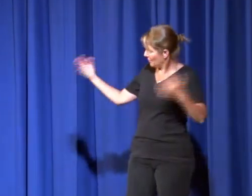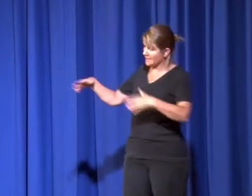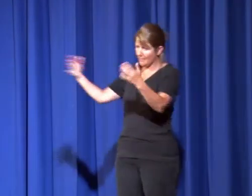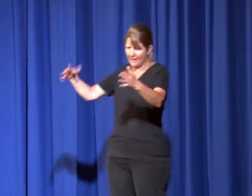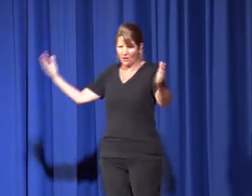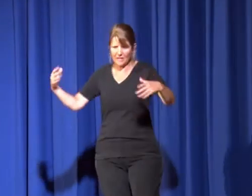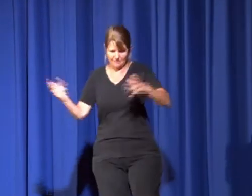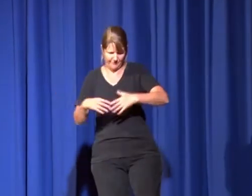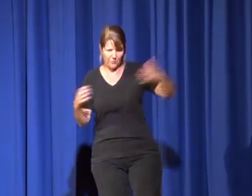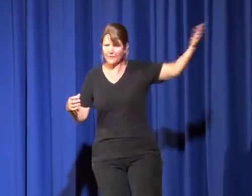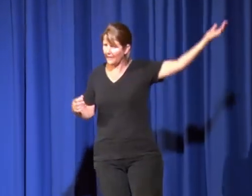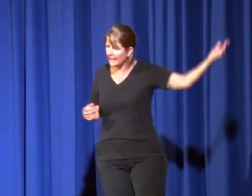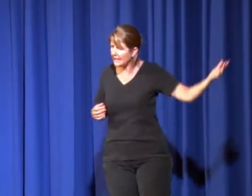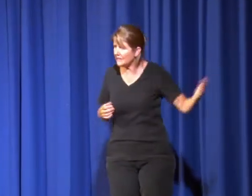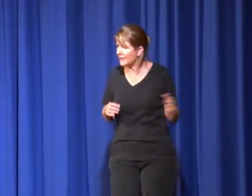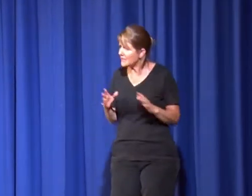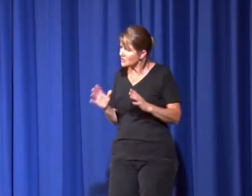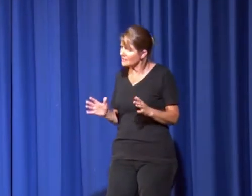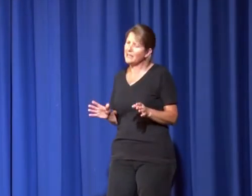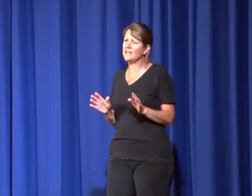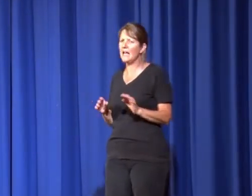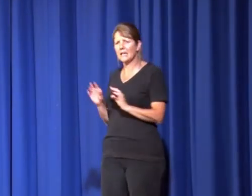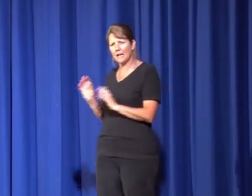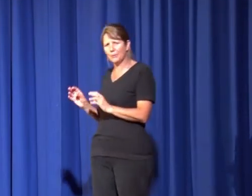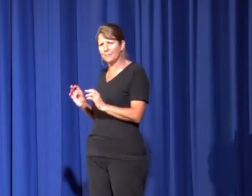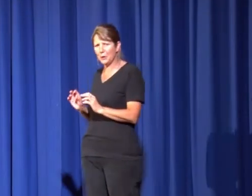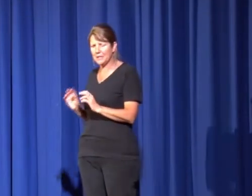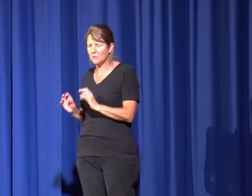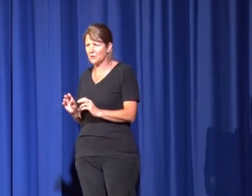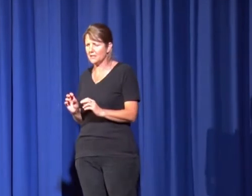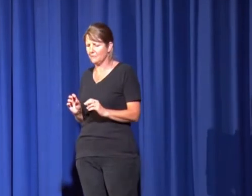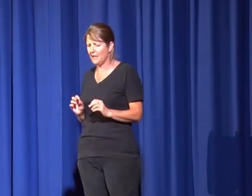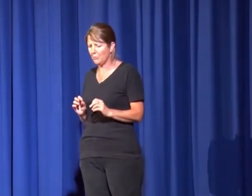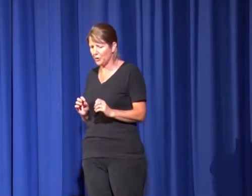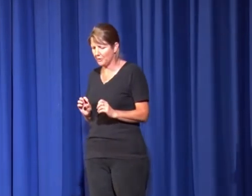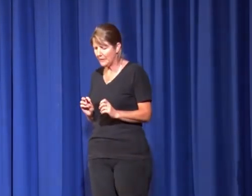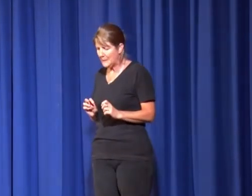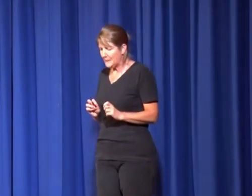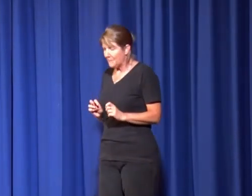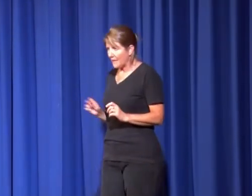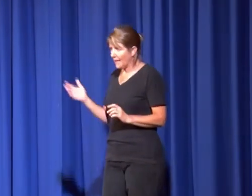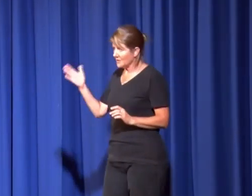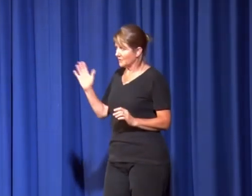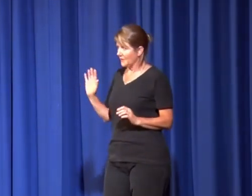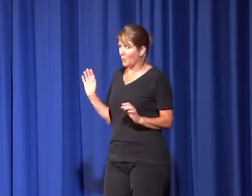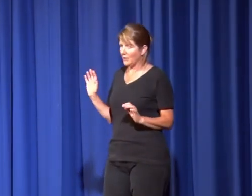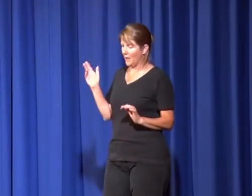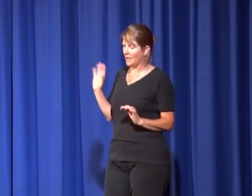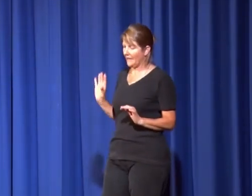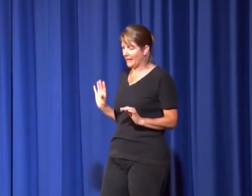boys come in, they're hotted up with the board and they leave. And then it's just my dad and a couple of blokes that he was doing some farm work with. And I sort of wait a while and then I